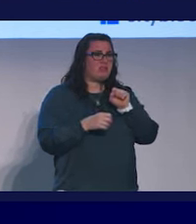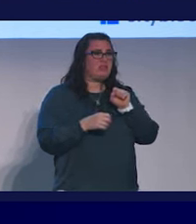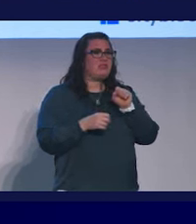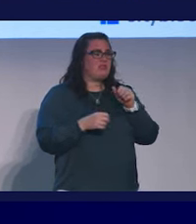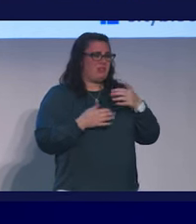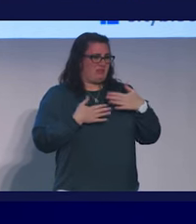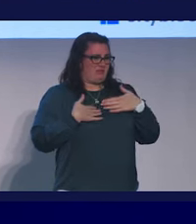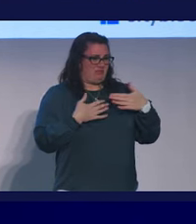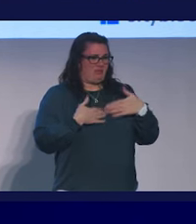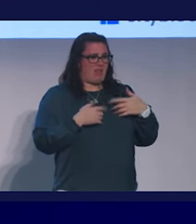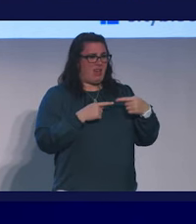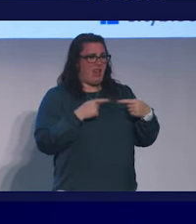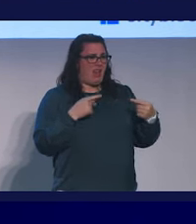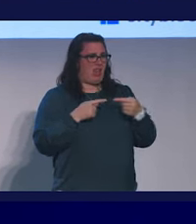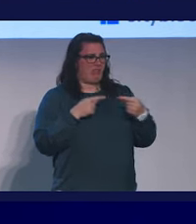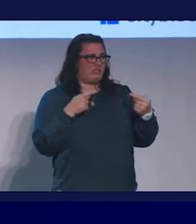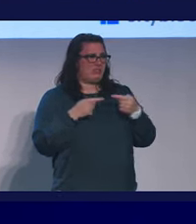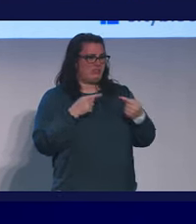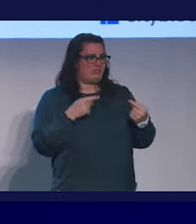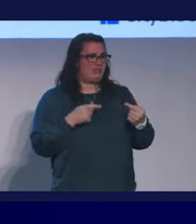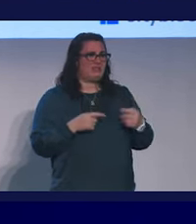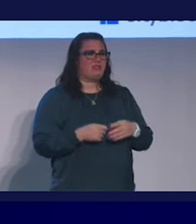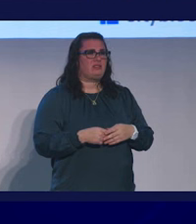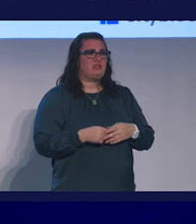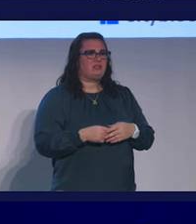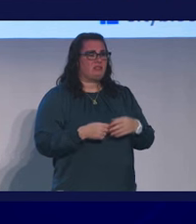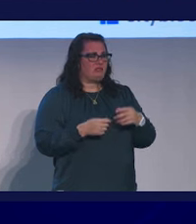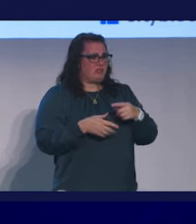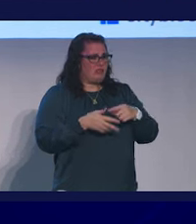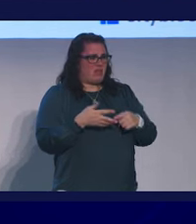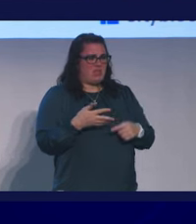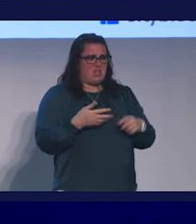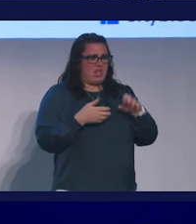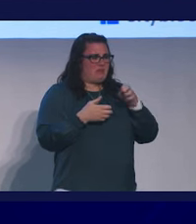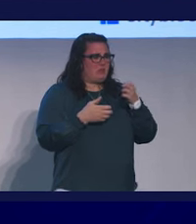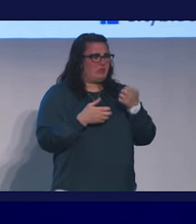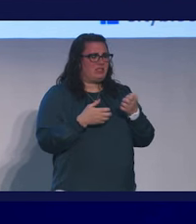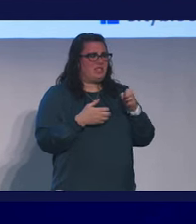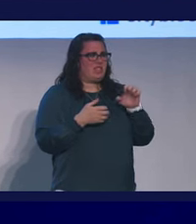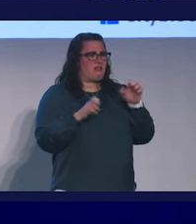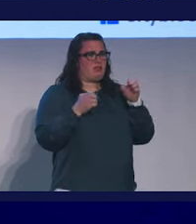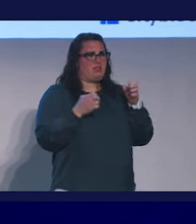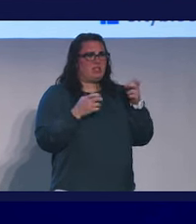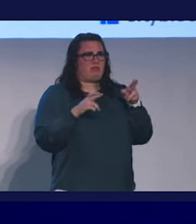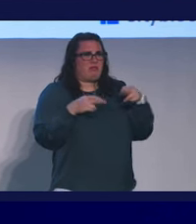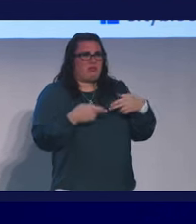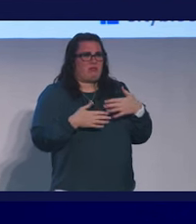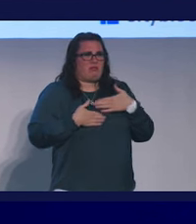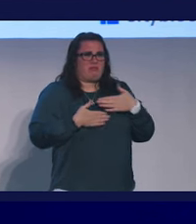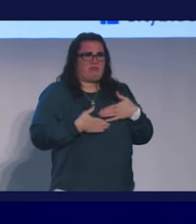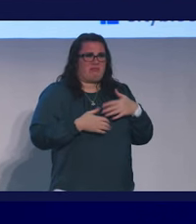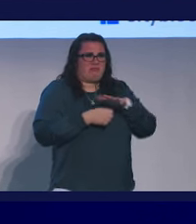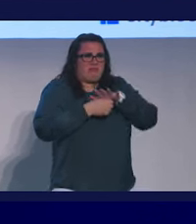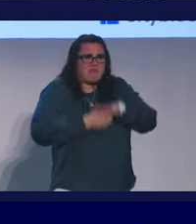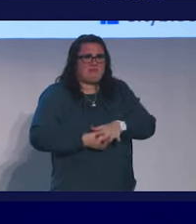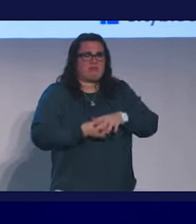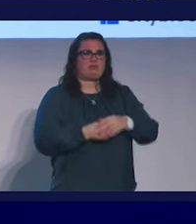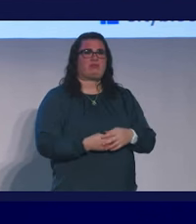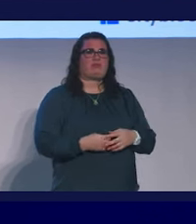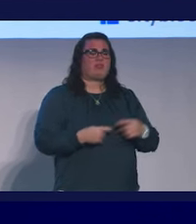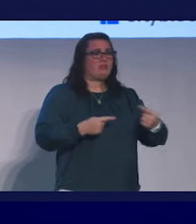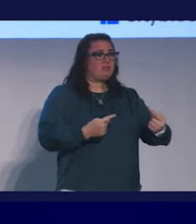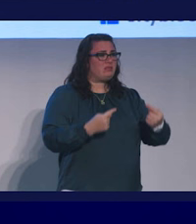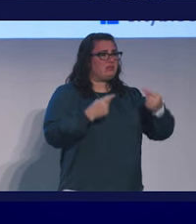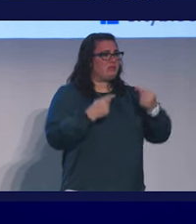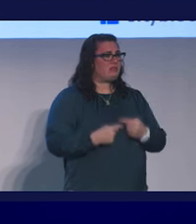severe asthma. She had allergy. She had multiple emergency room and ICU visits with respiratory distress. She would